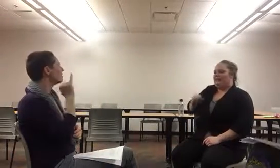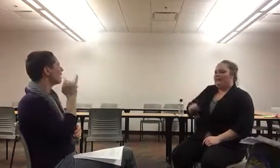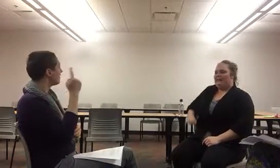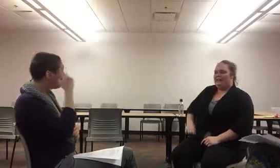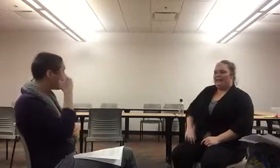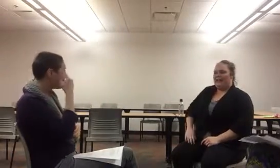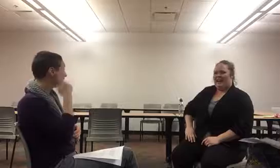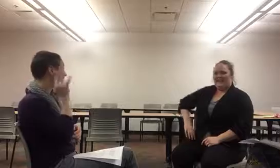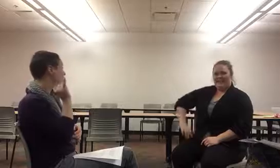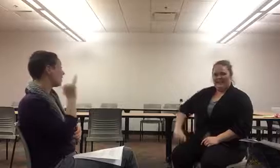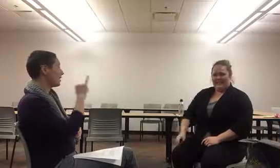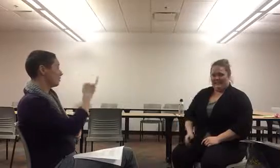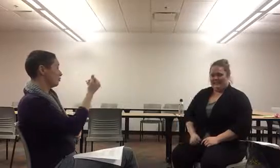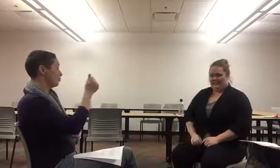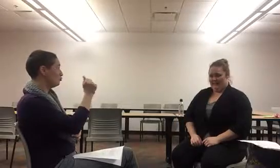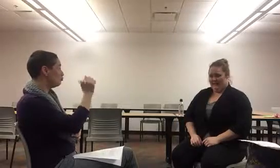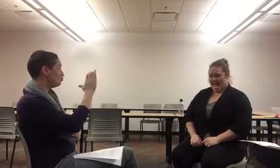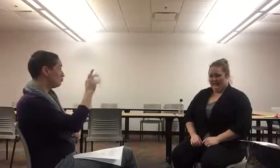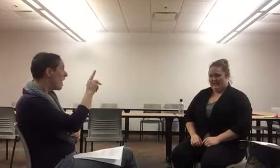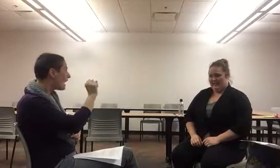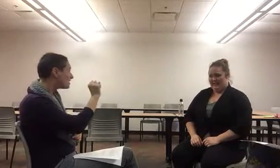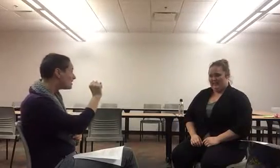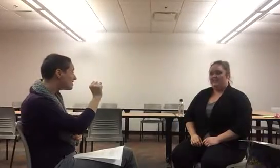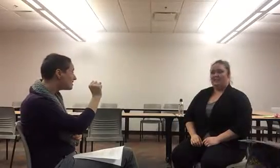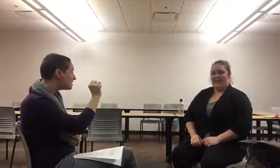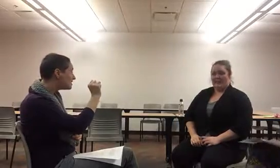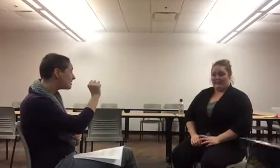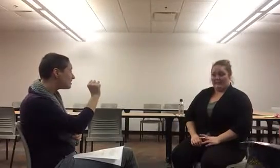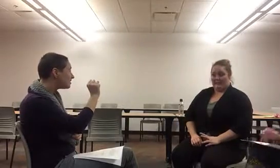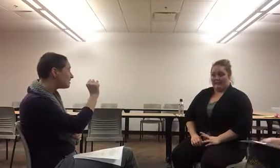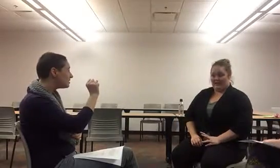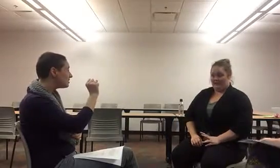I think it sounds like... Jack... Jacks.